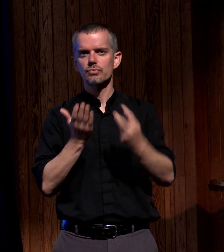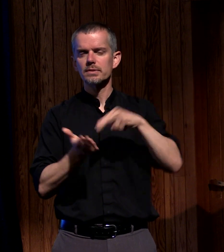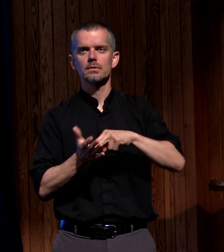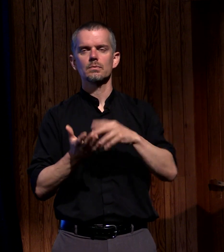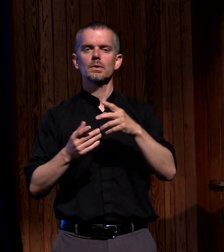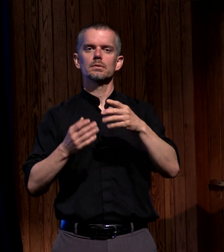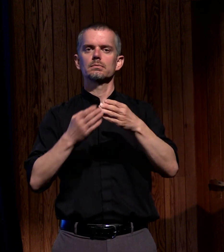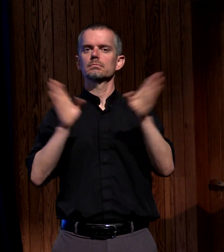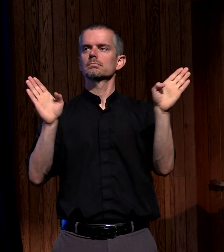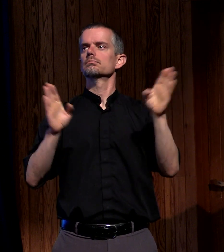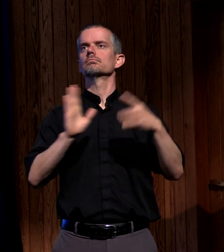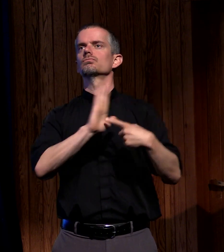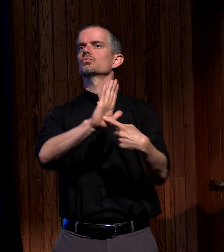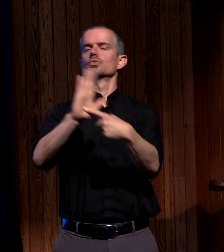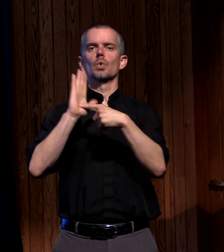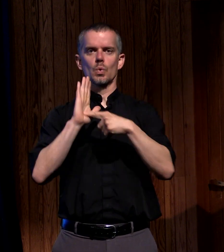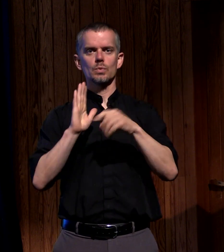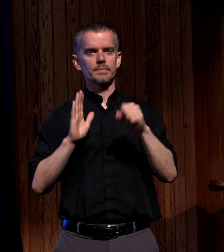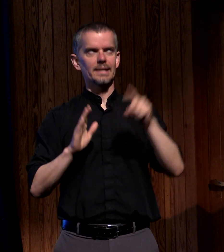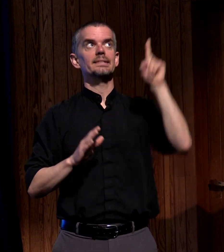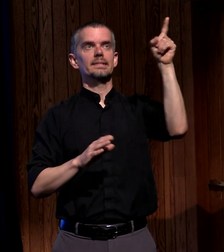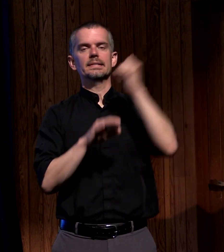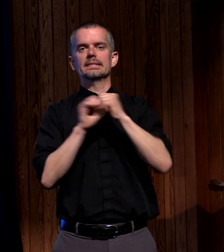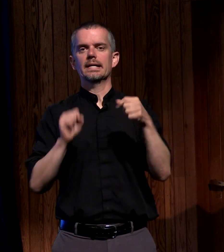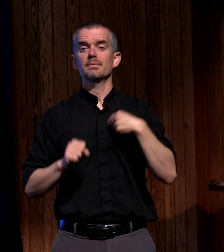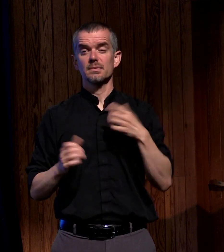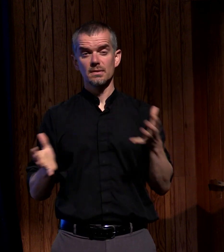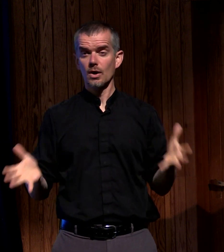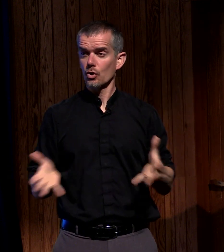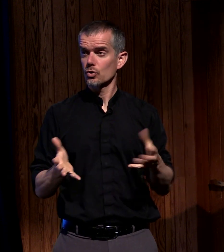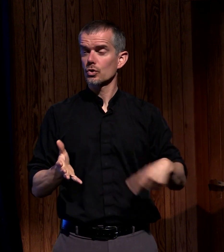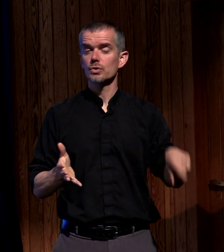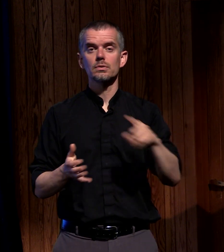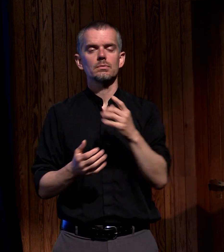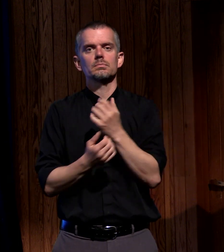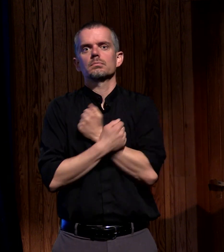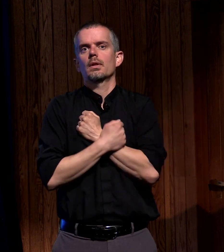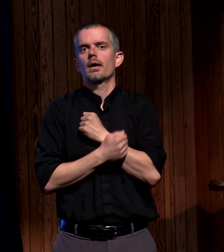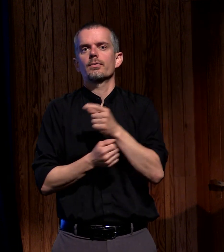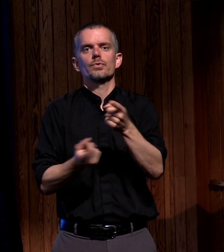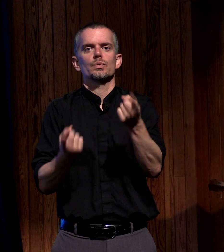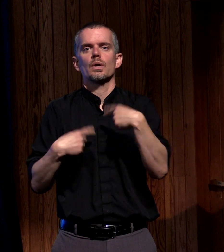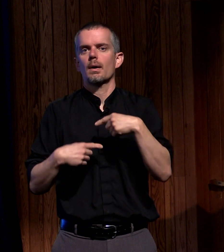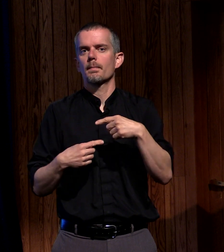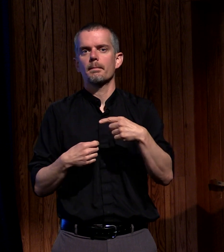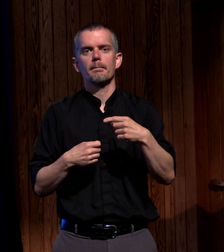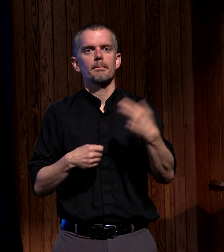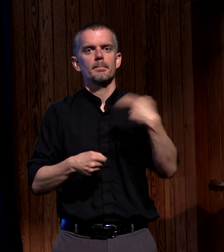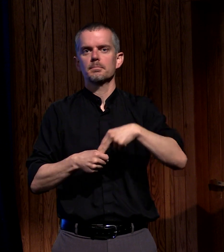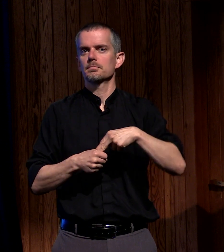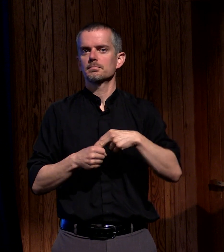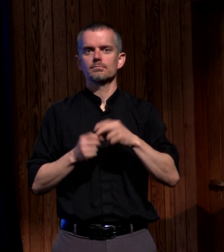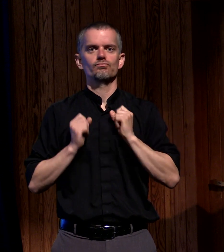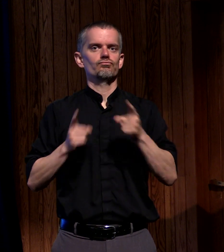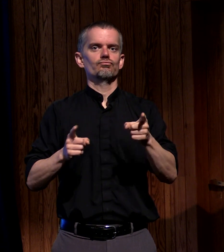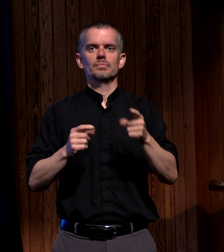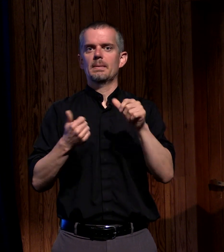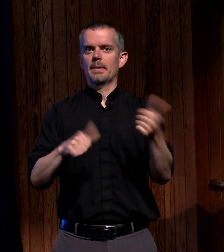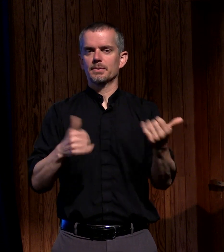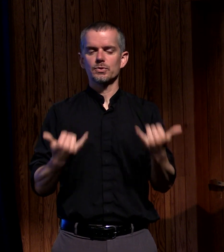declare that he has saved me can I just encourage you we'd love for you to join us today last night we saw 12